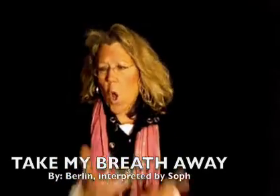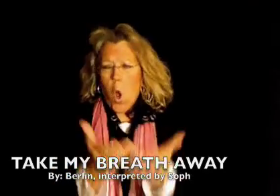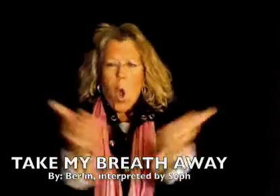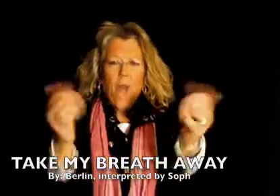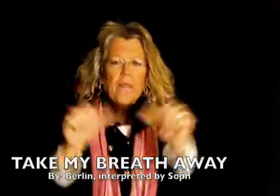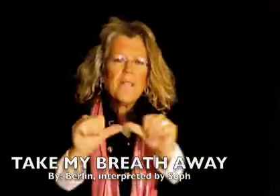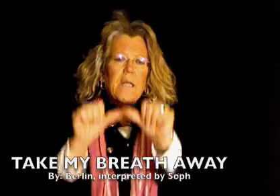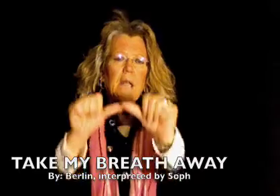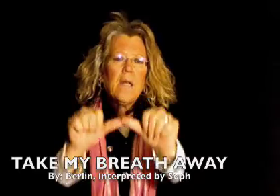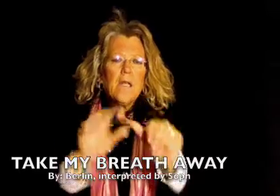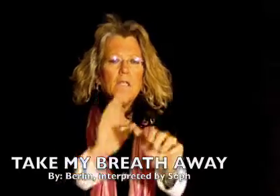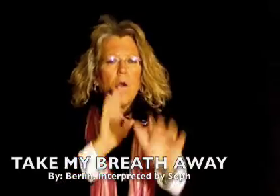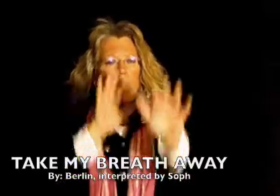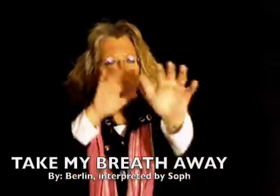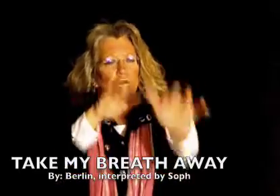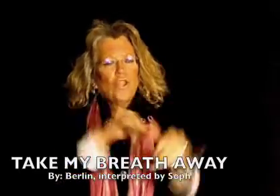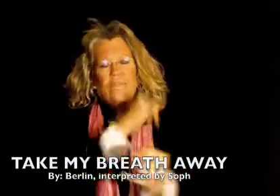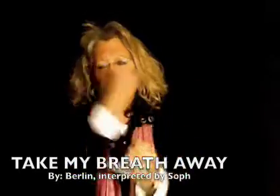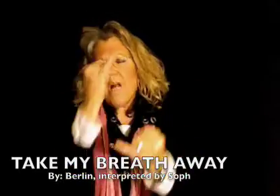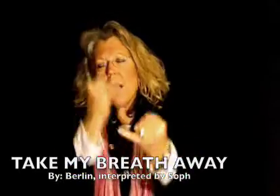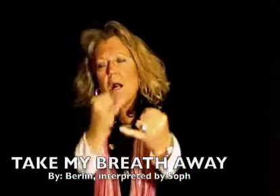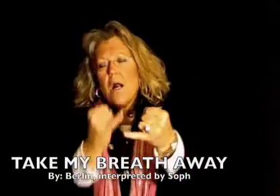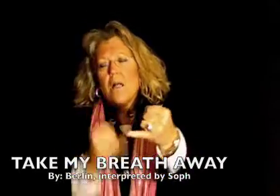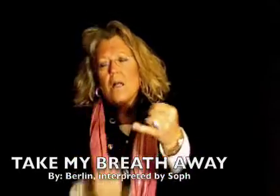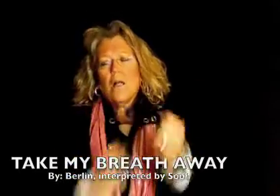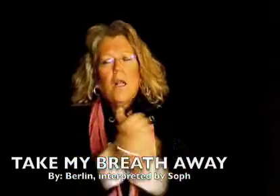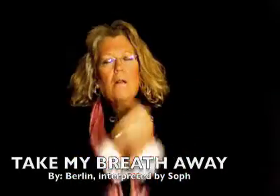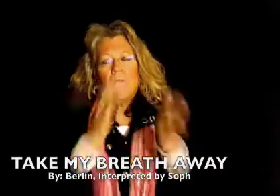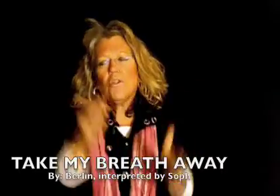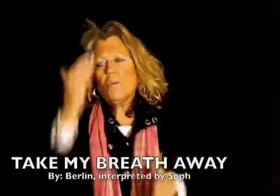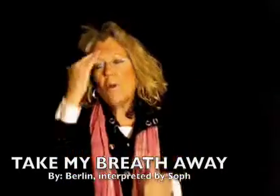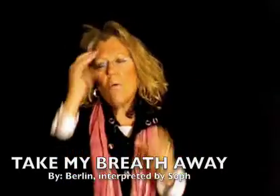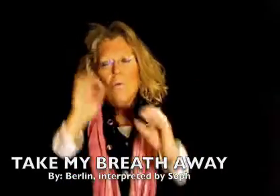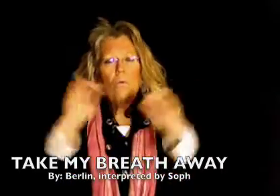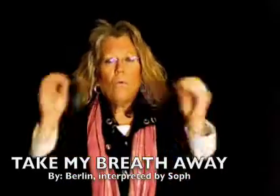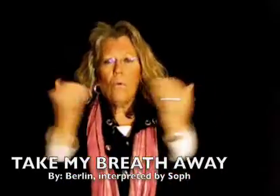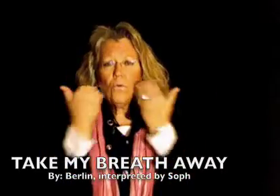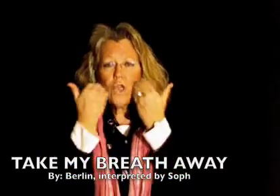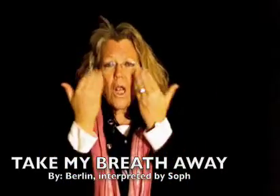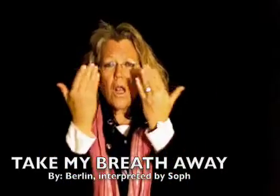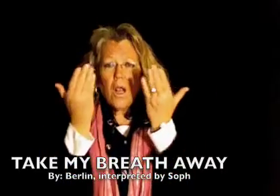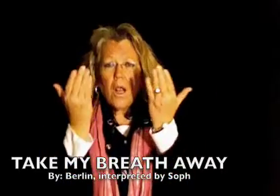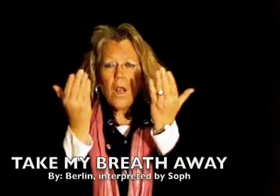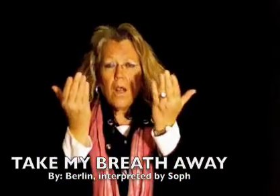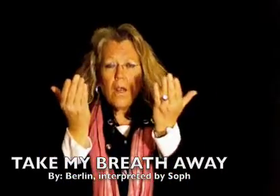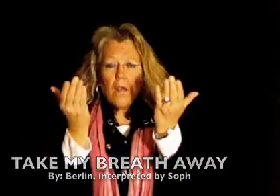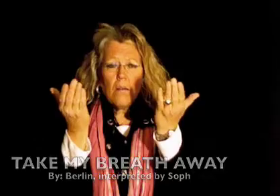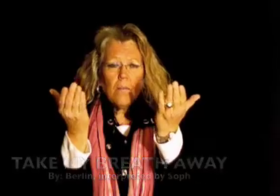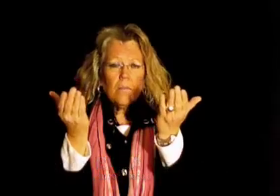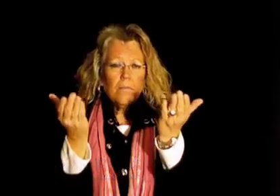All this air and ocean, finally love is no shame